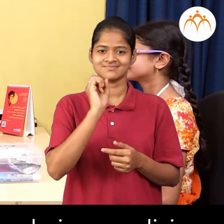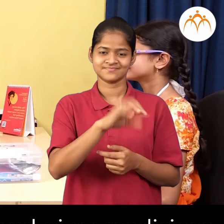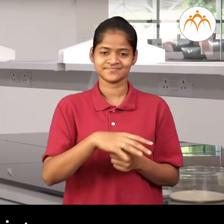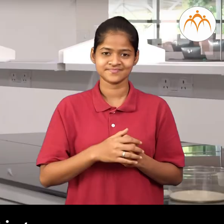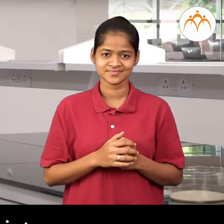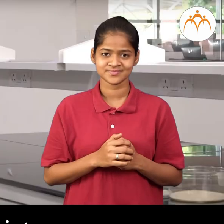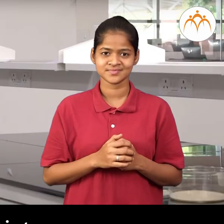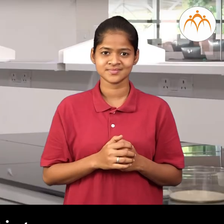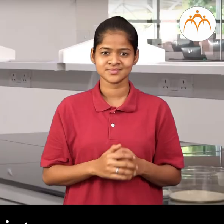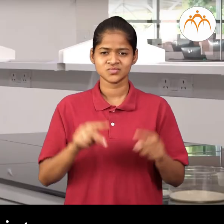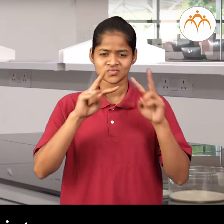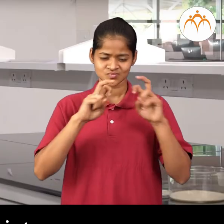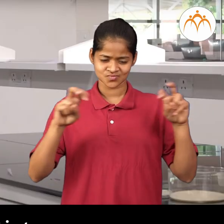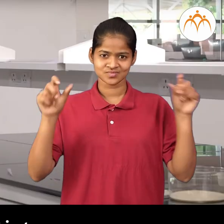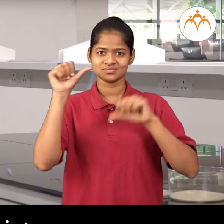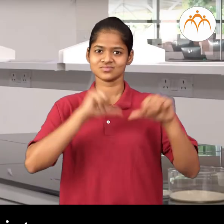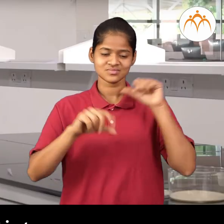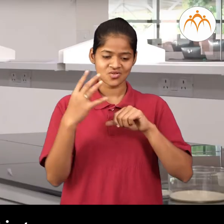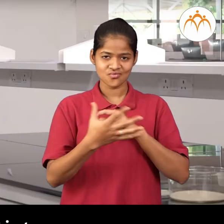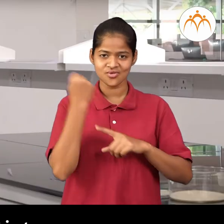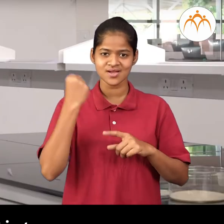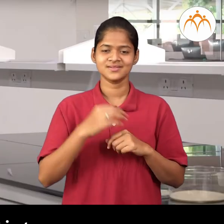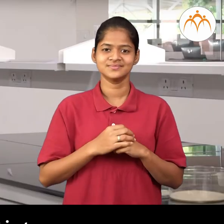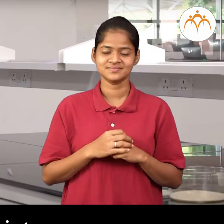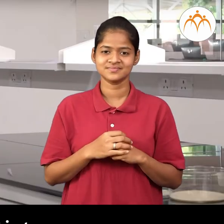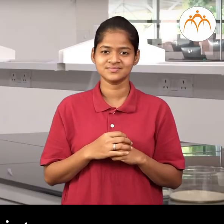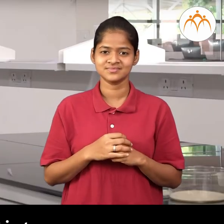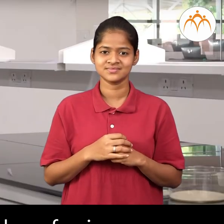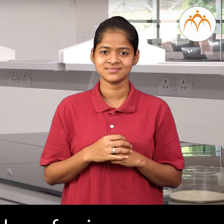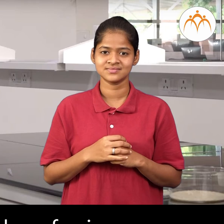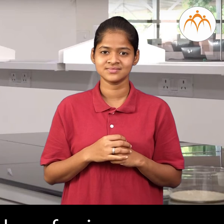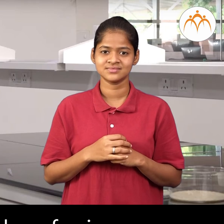Scientist, scientist. Scientist, is a scholar of science.